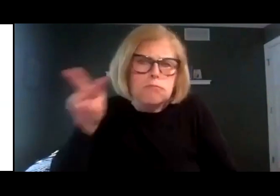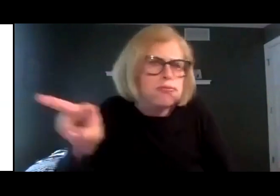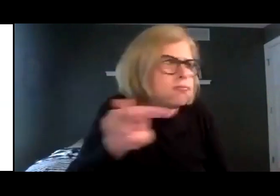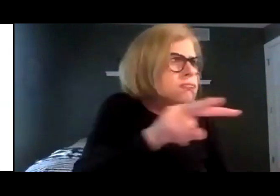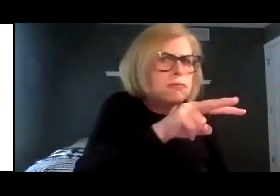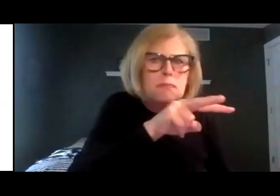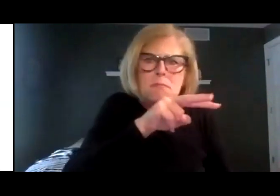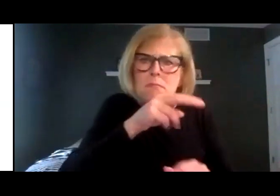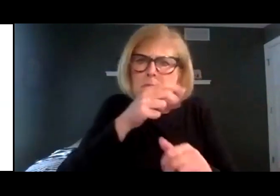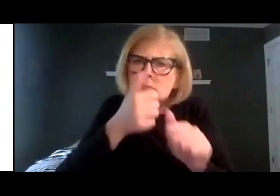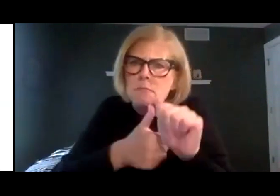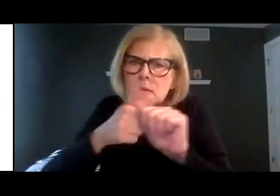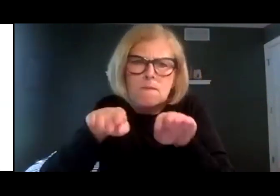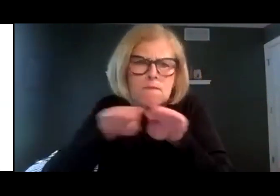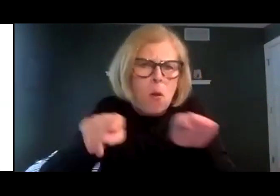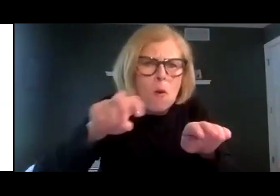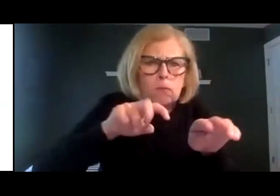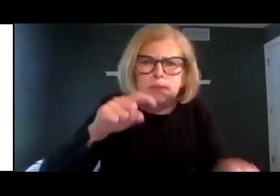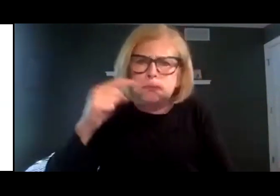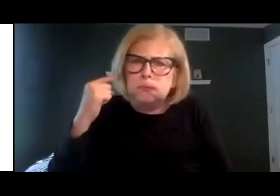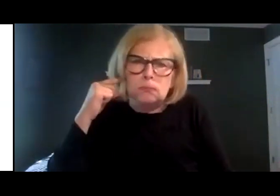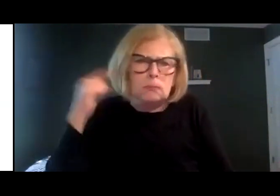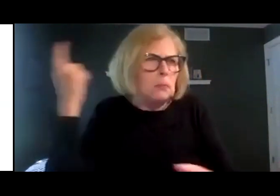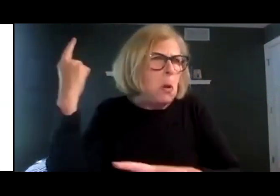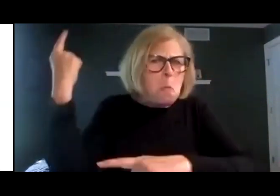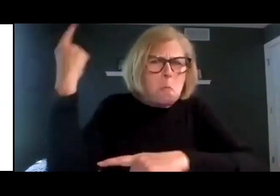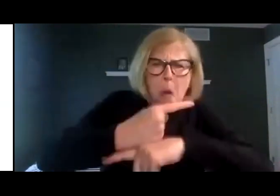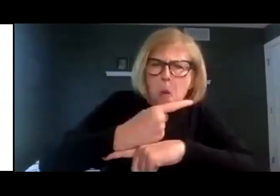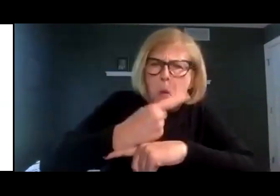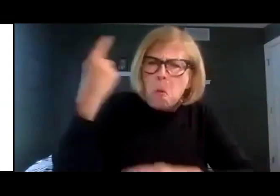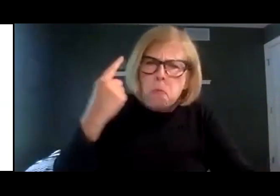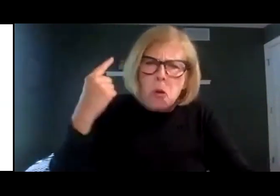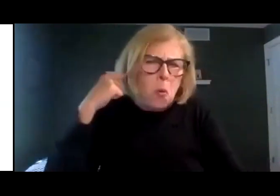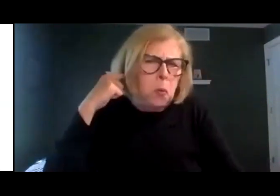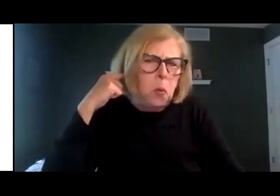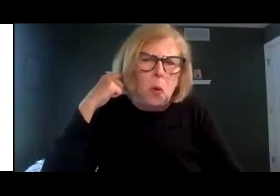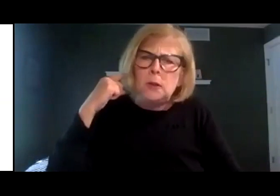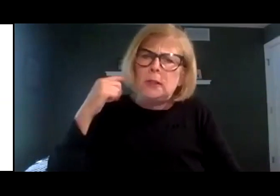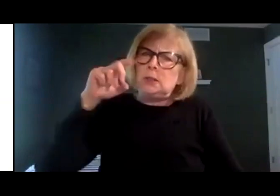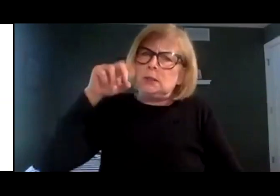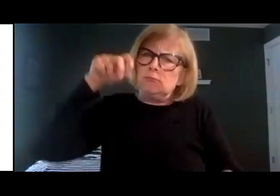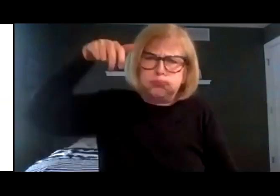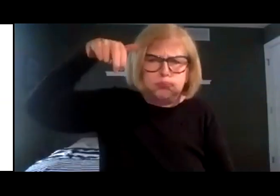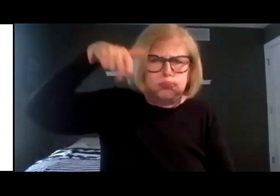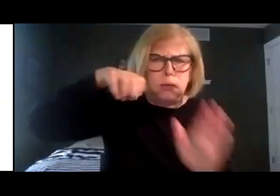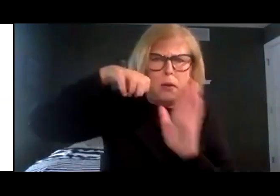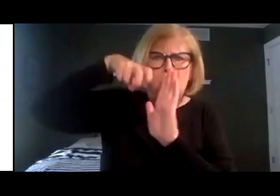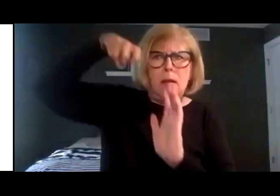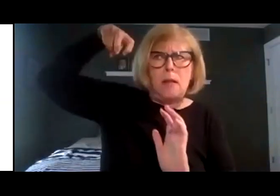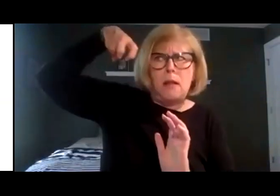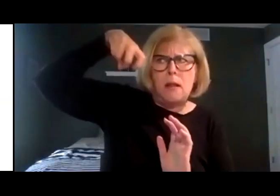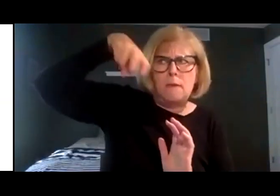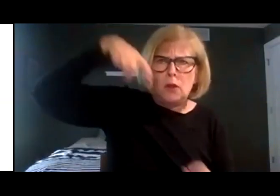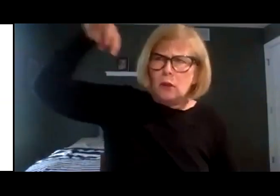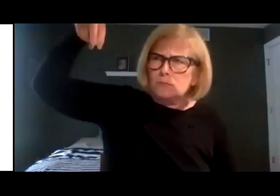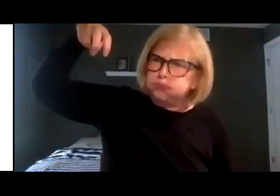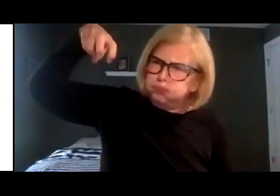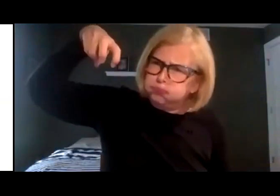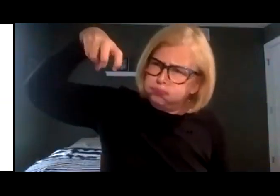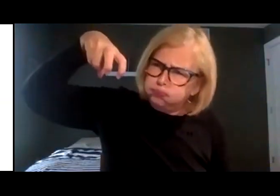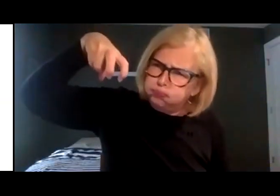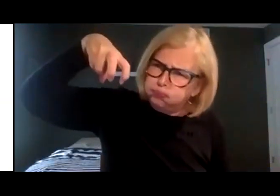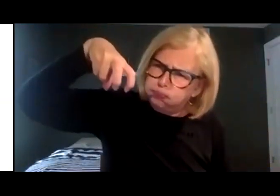his rounds on the floor above. When he heard the crash, he came dashing down the escalator.